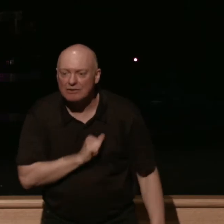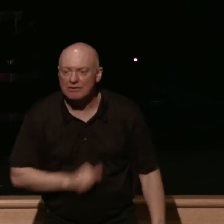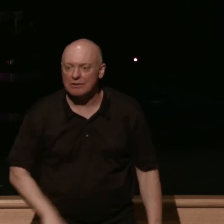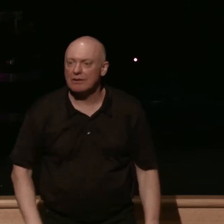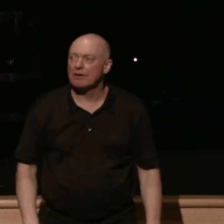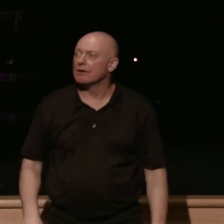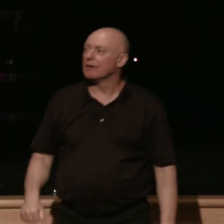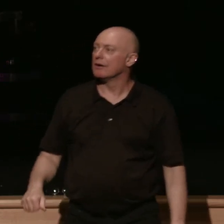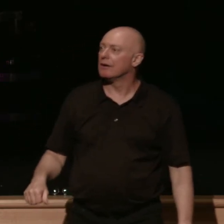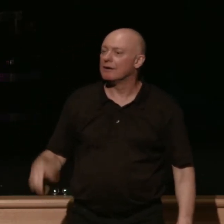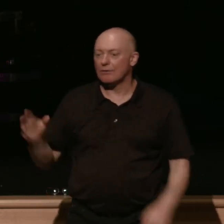oh you're going to wear that